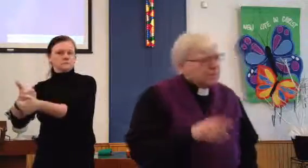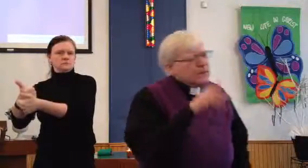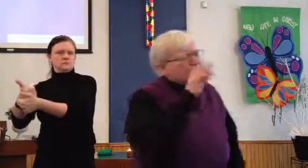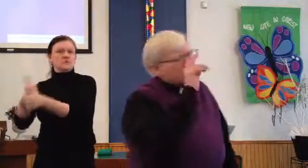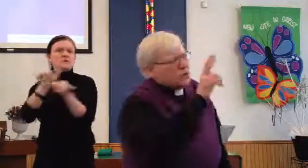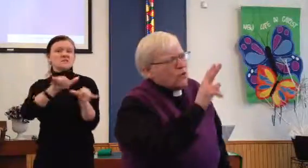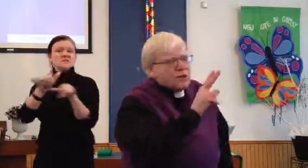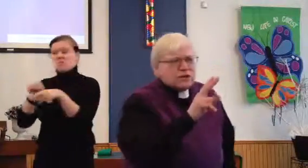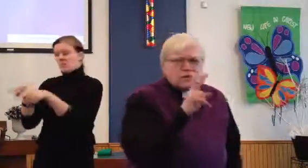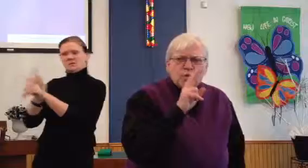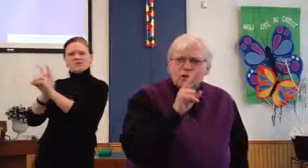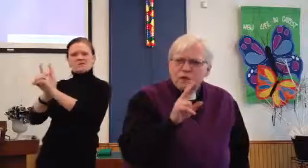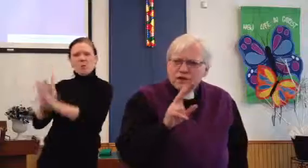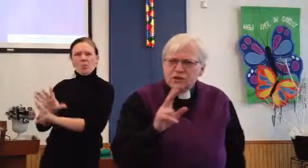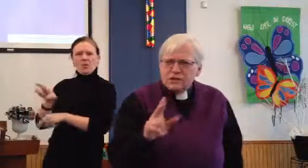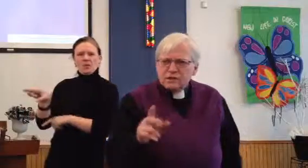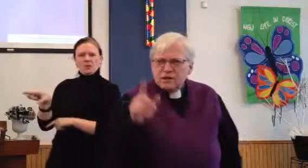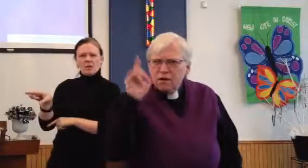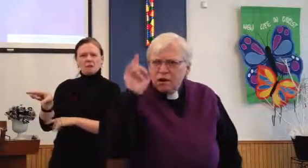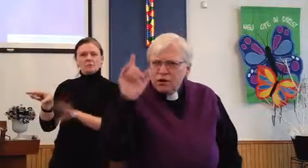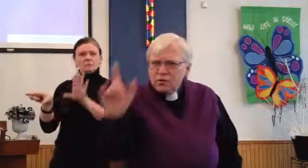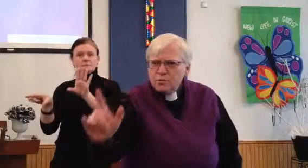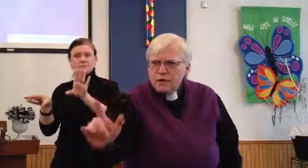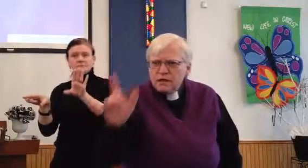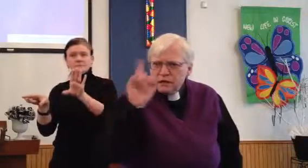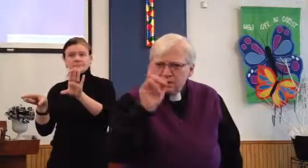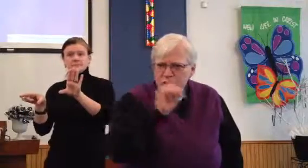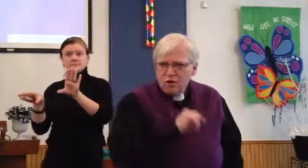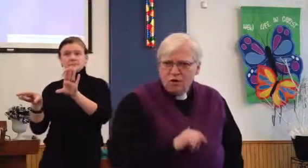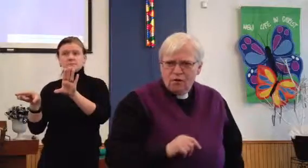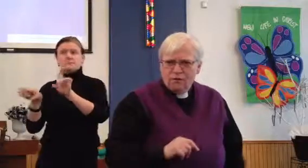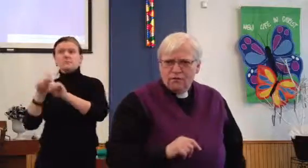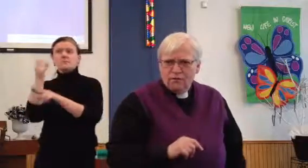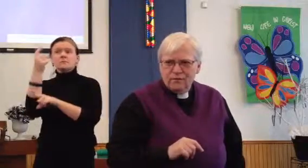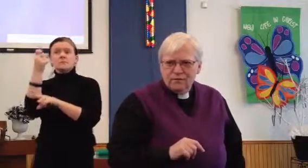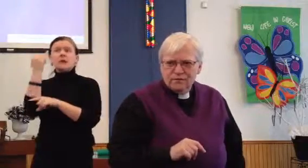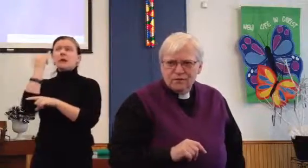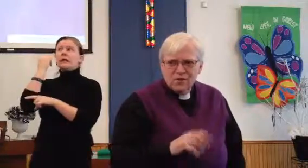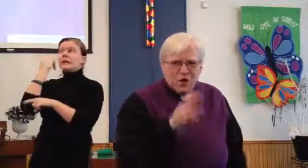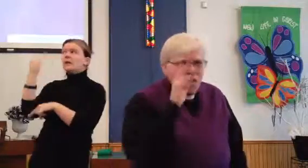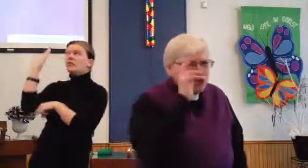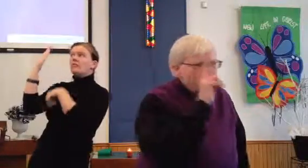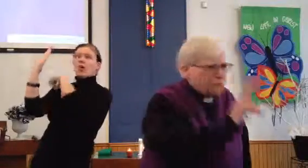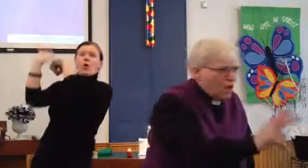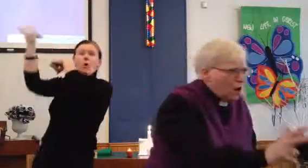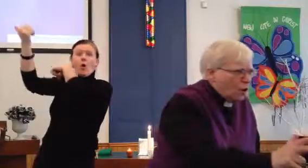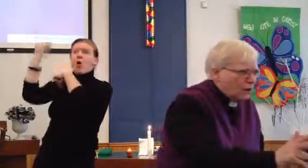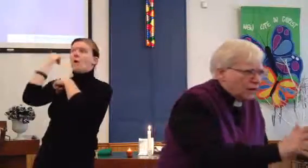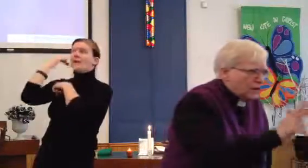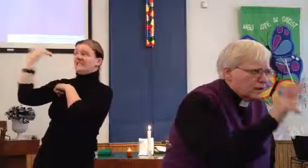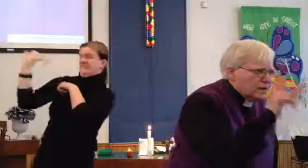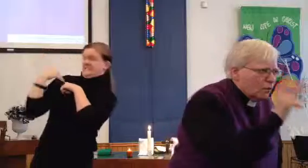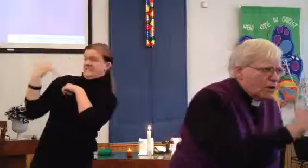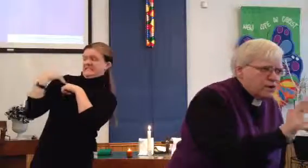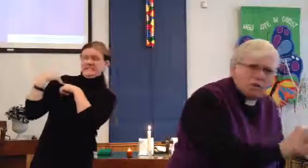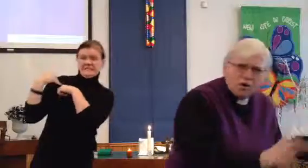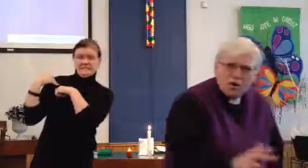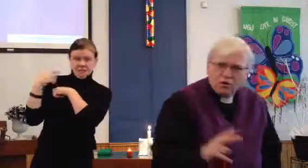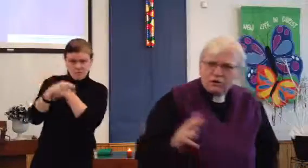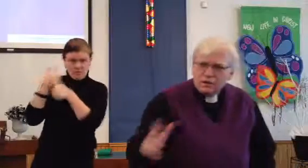But the question, the real question is, are you meeting your call? Are you following what you were called to